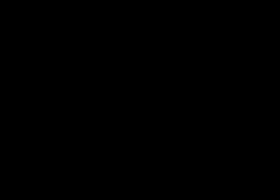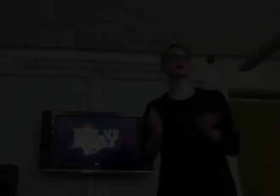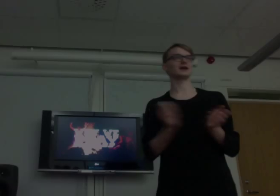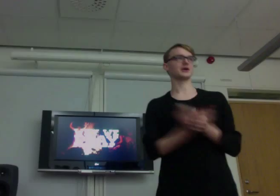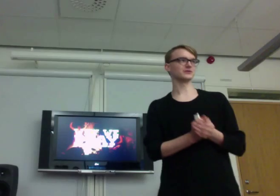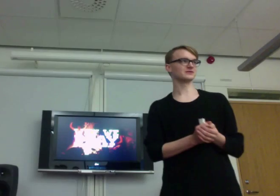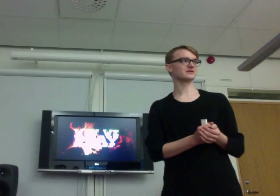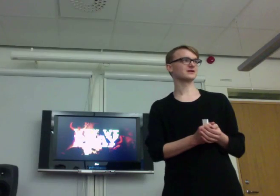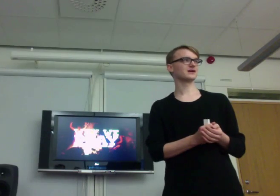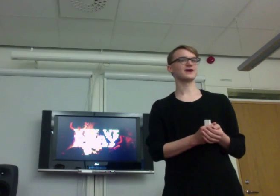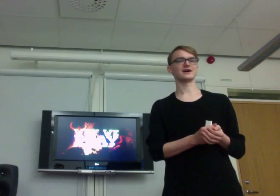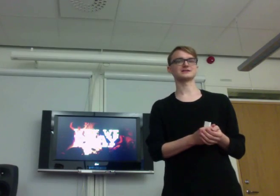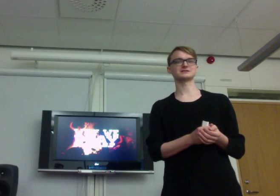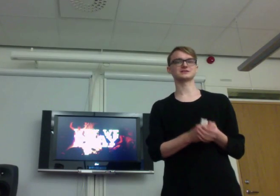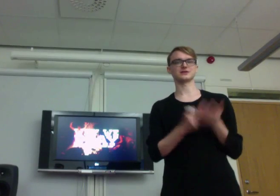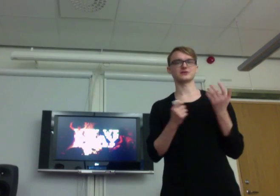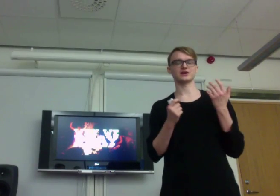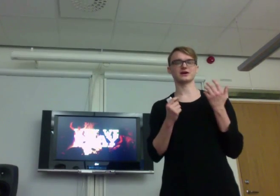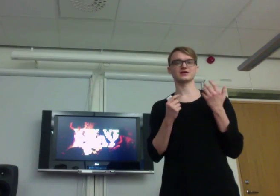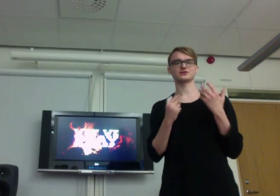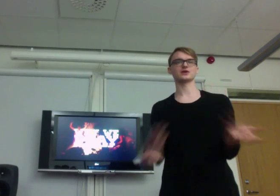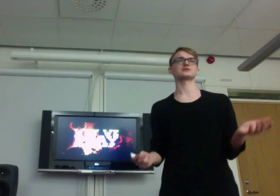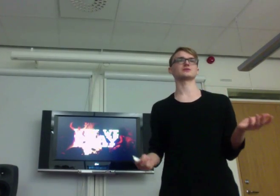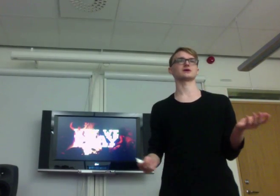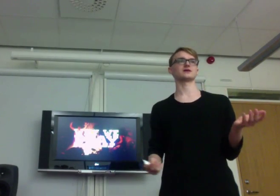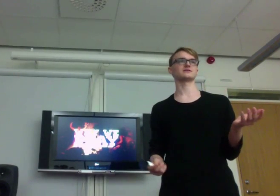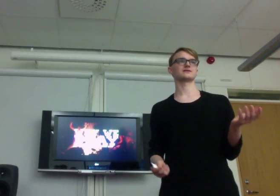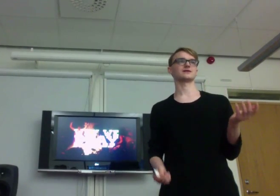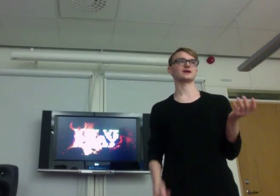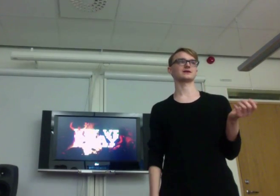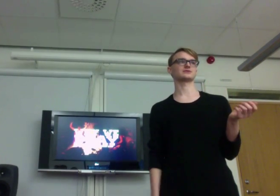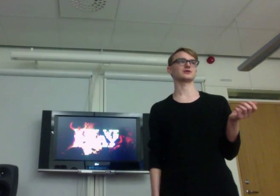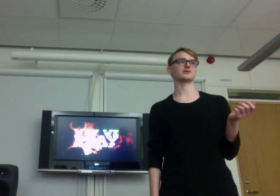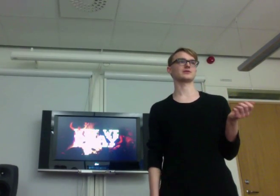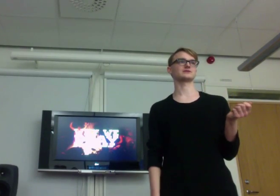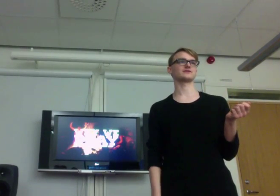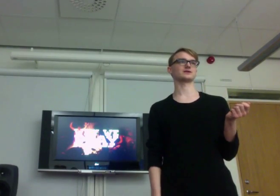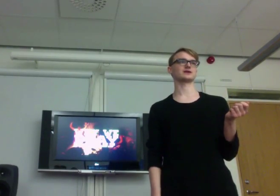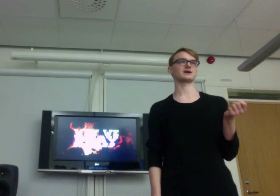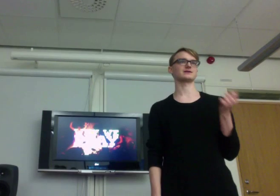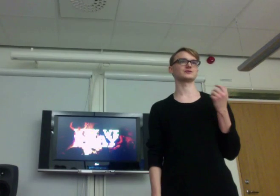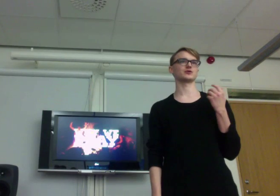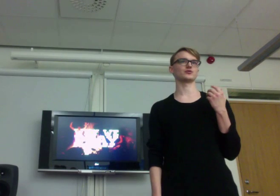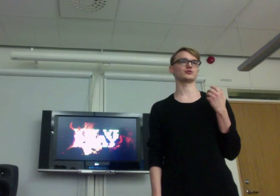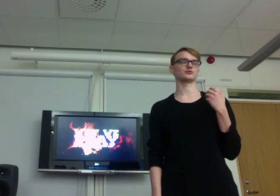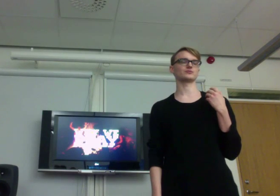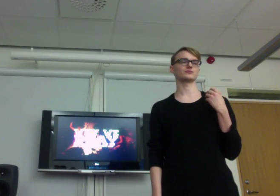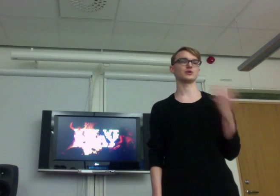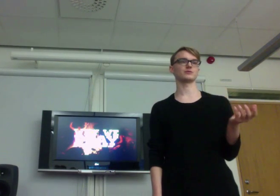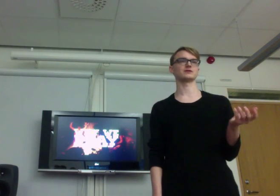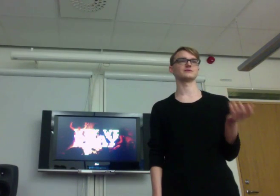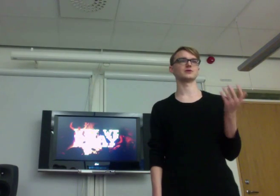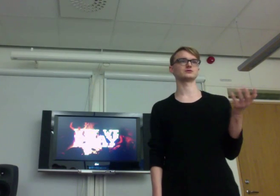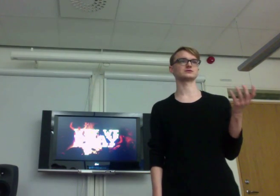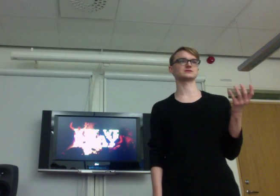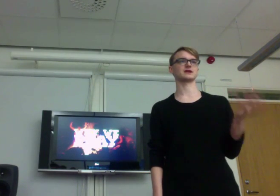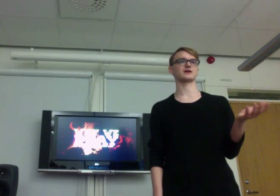Hello, it's great to be here. I get to talk about something that I enjoy probably most in life.